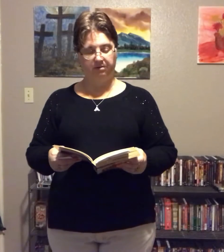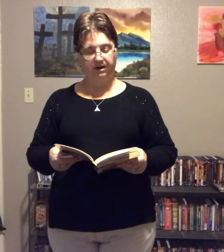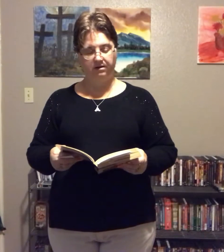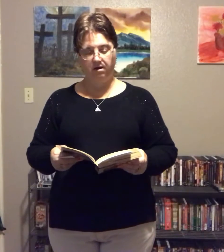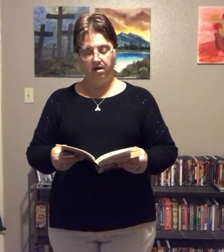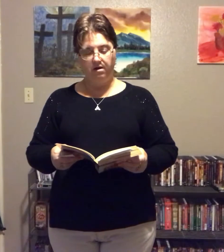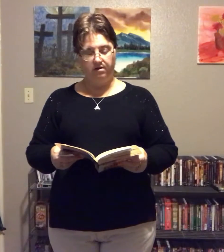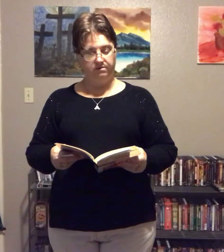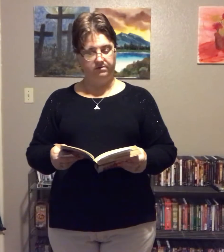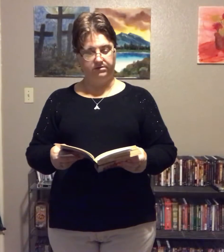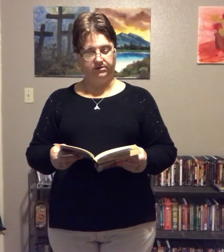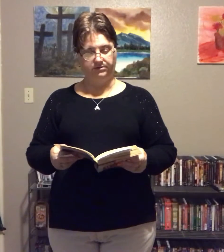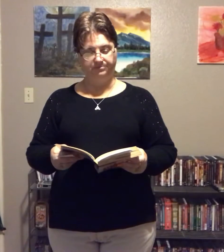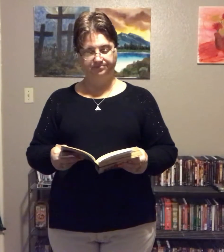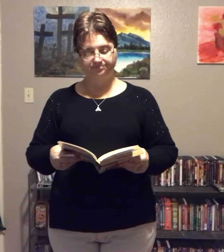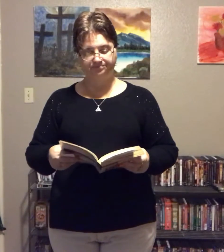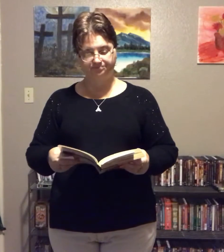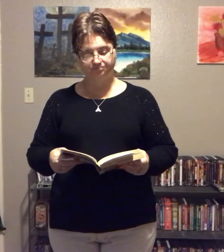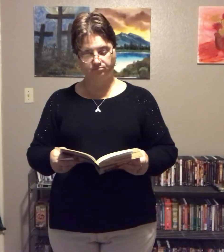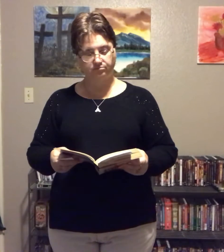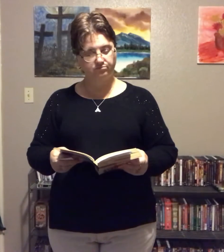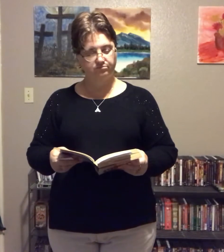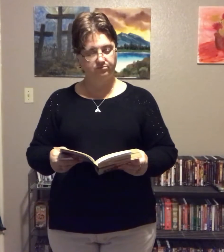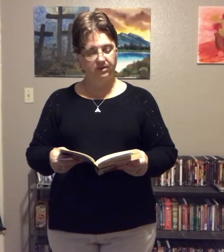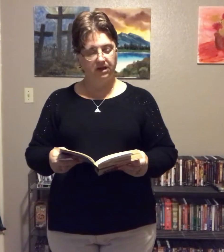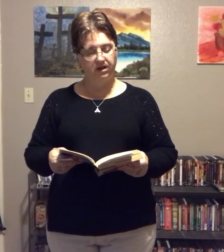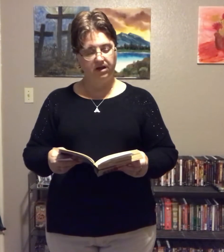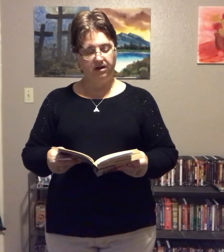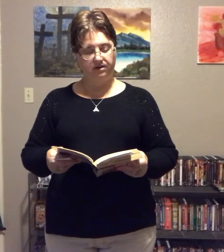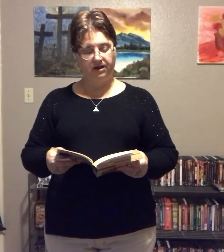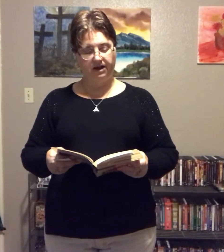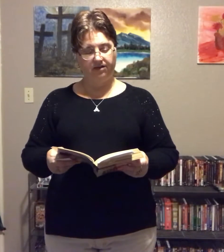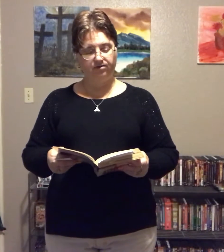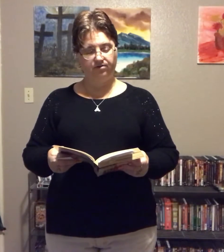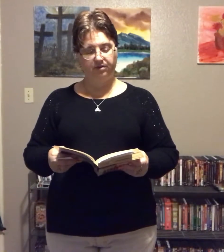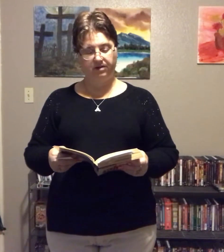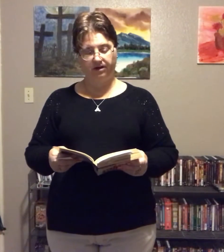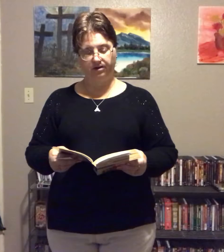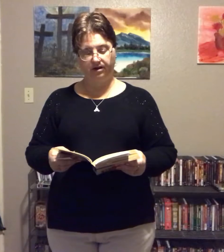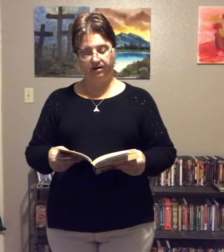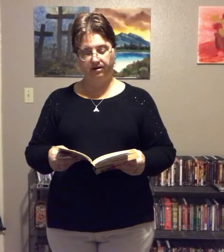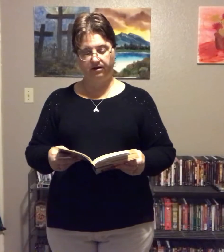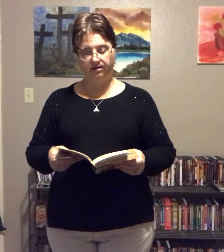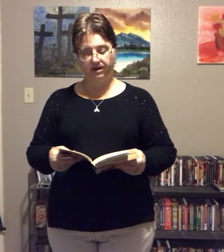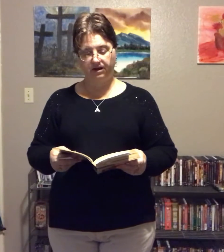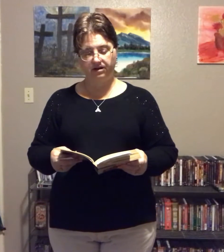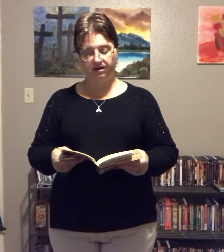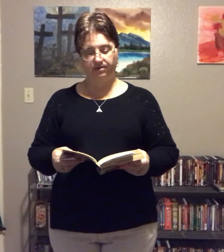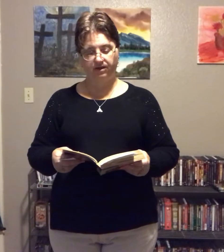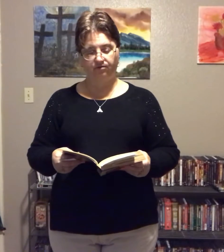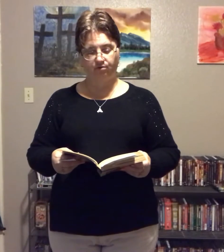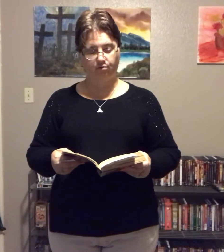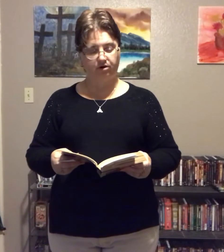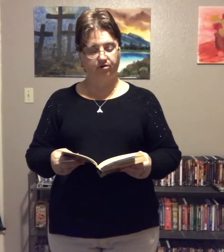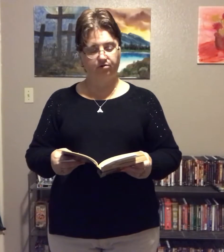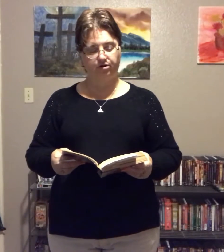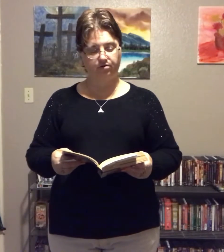I ever dreamed I could, then eat nothing for one or two